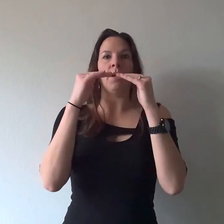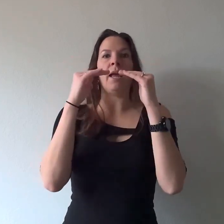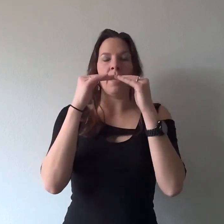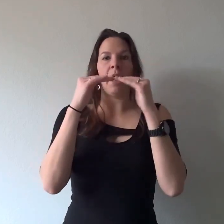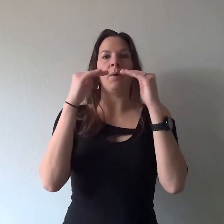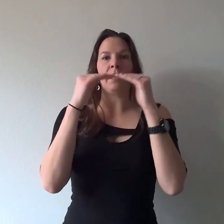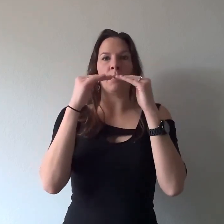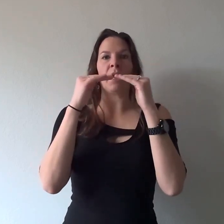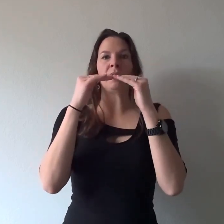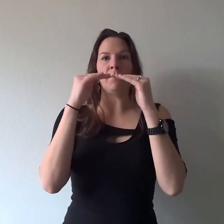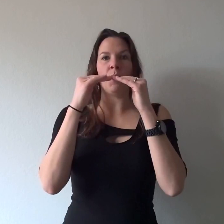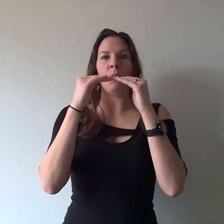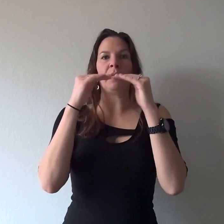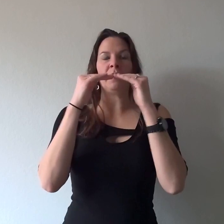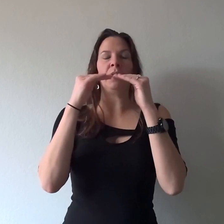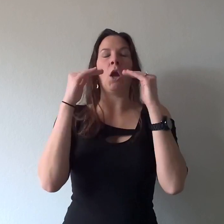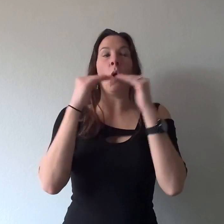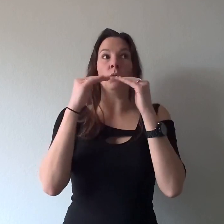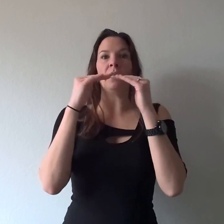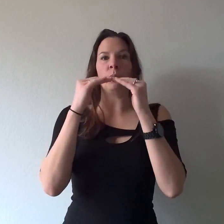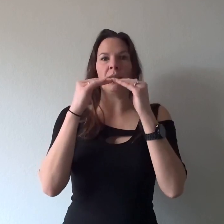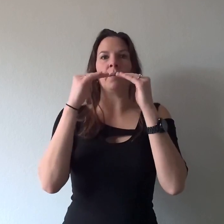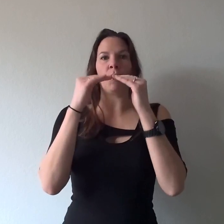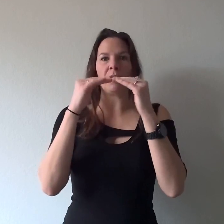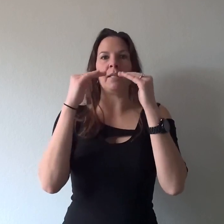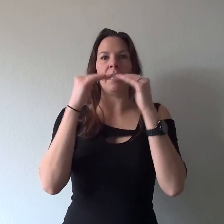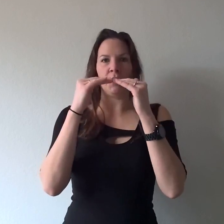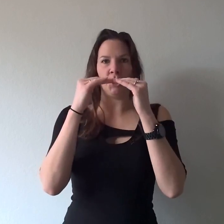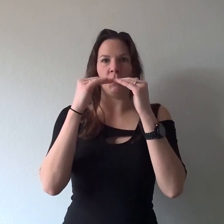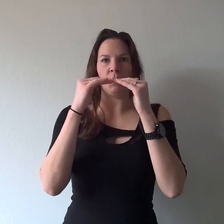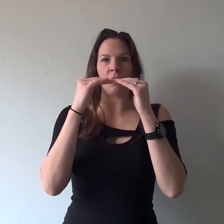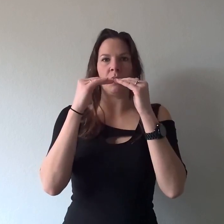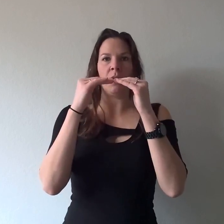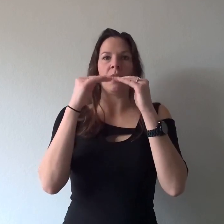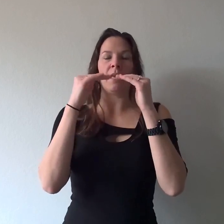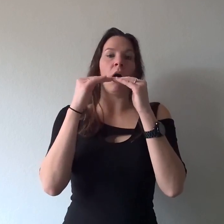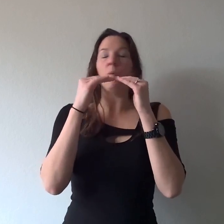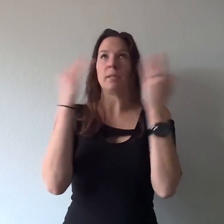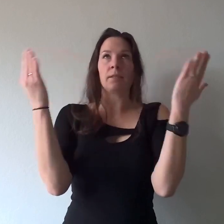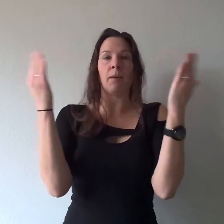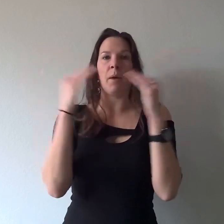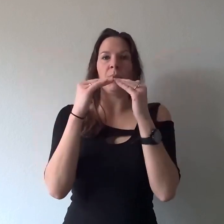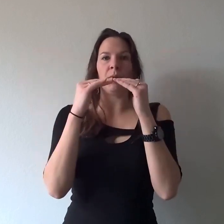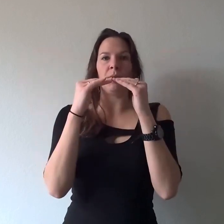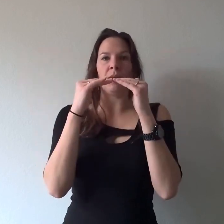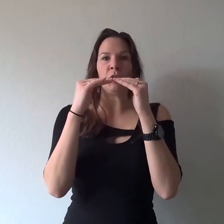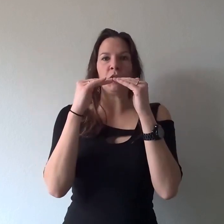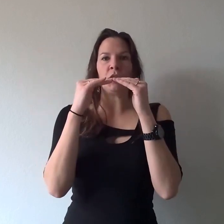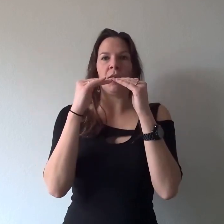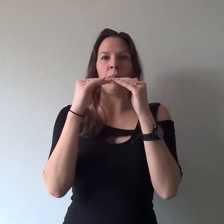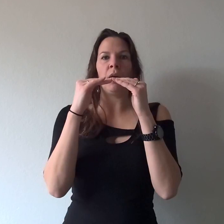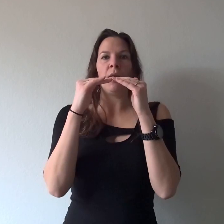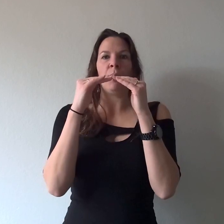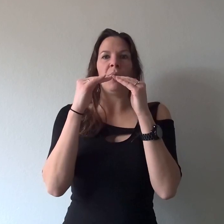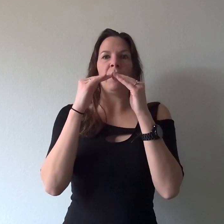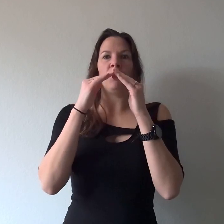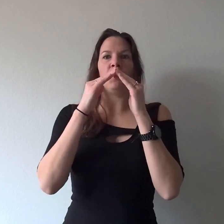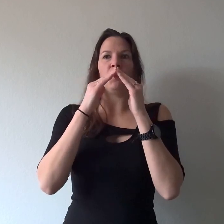and now in the present moment dealing only with the present issues that always come up in a relationship but if you